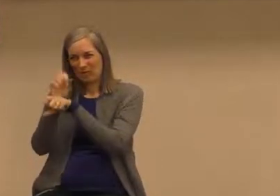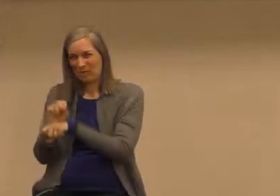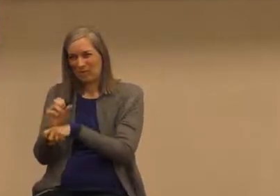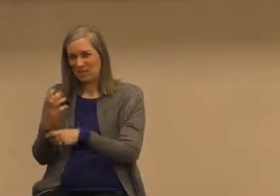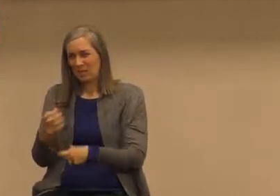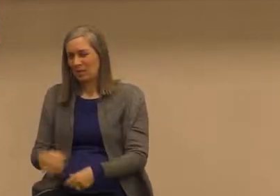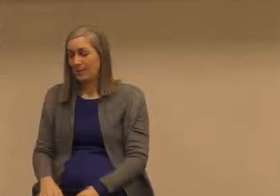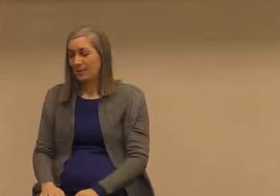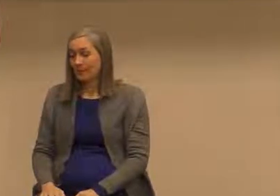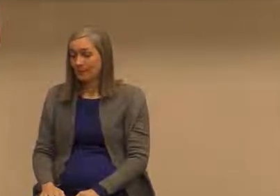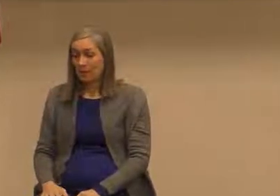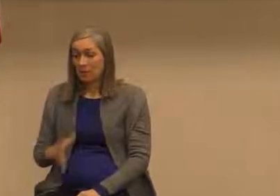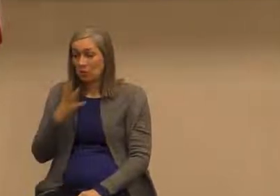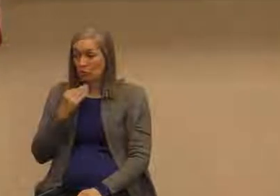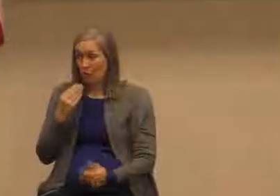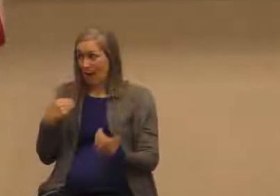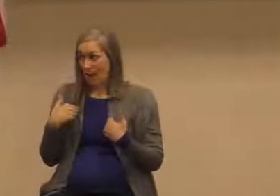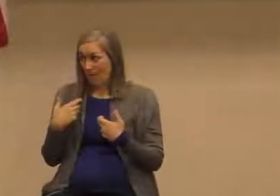was that